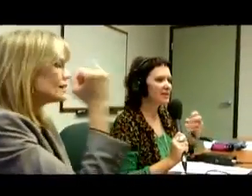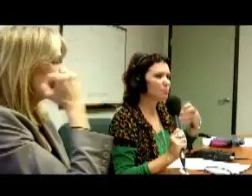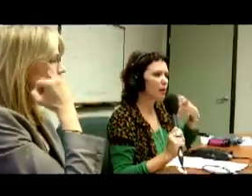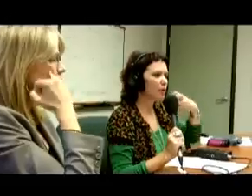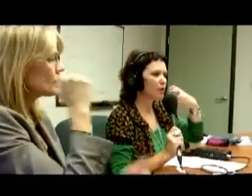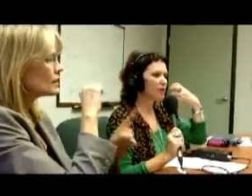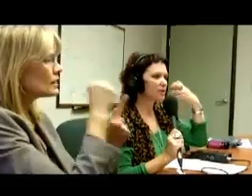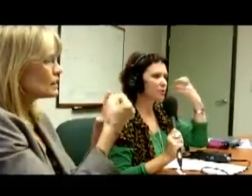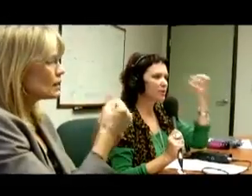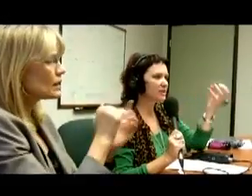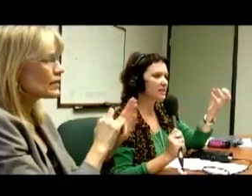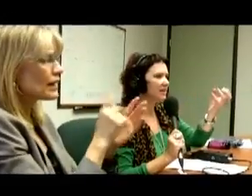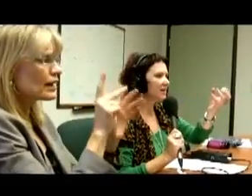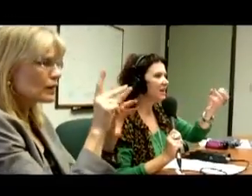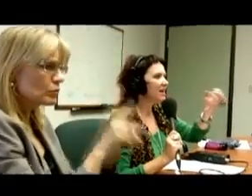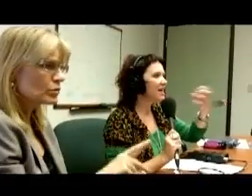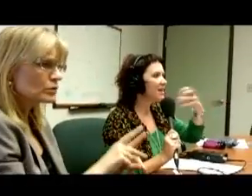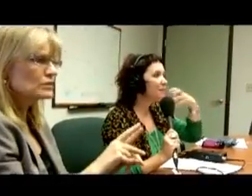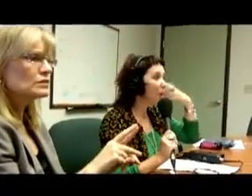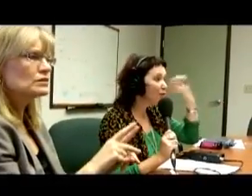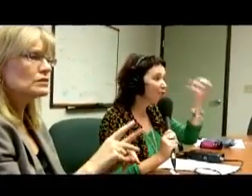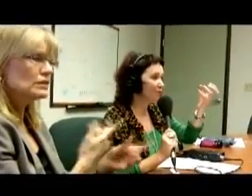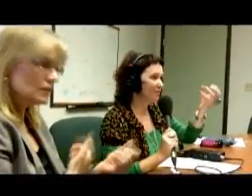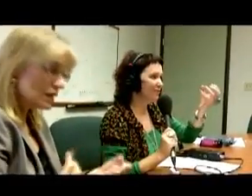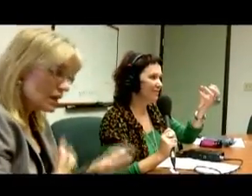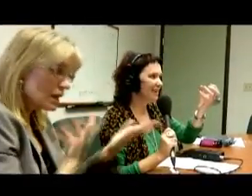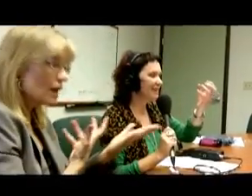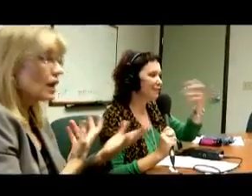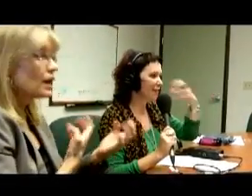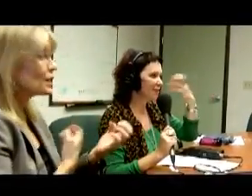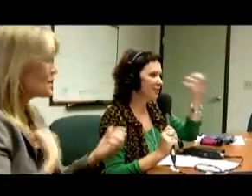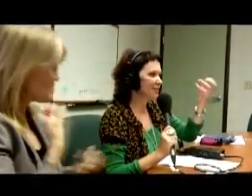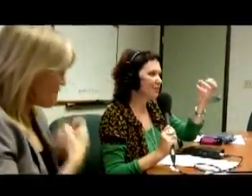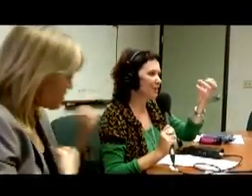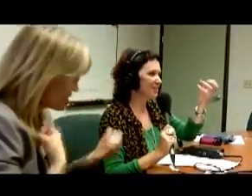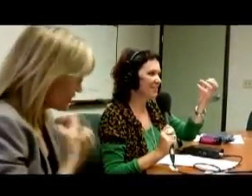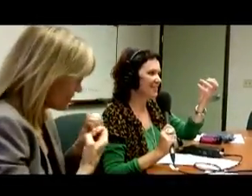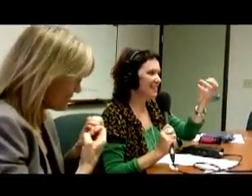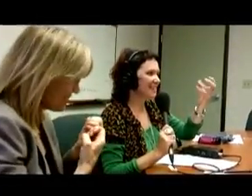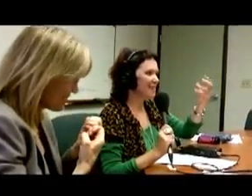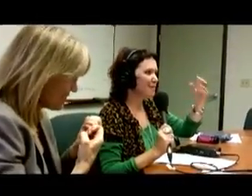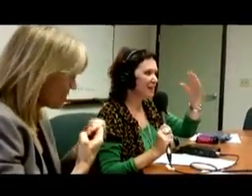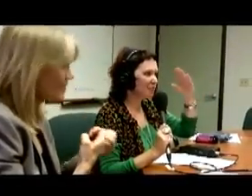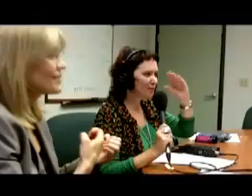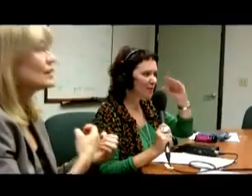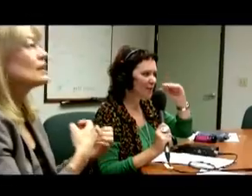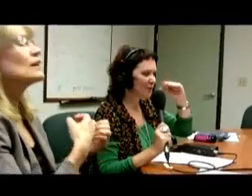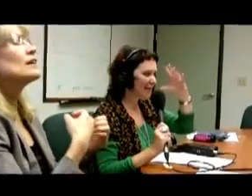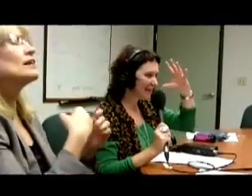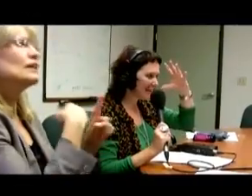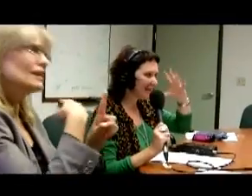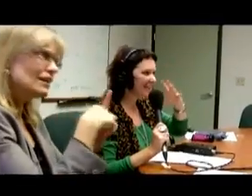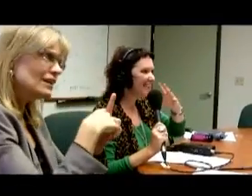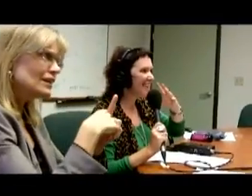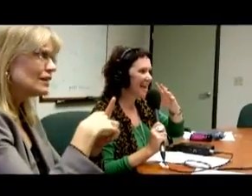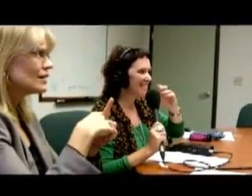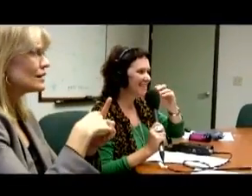emotion in a facial expression, but also in that they also are giving